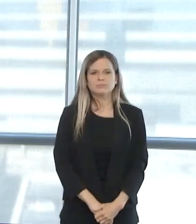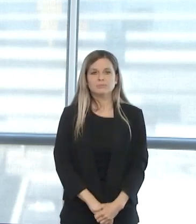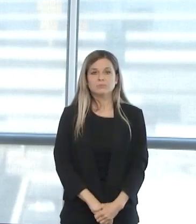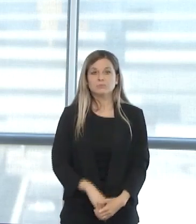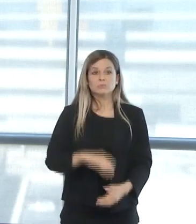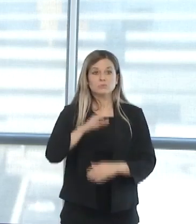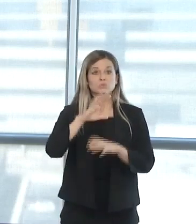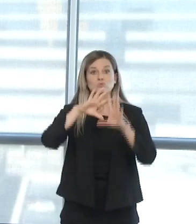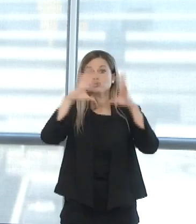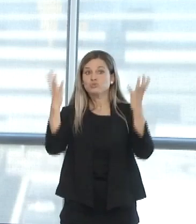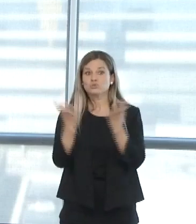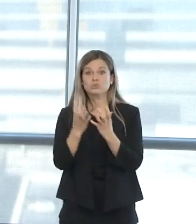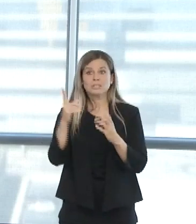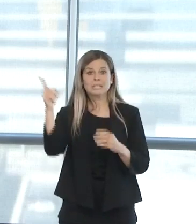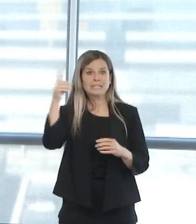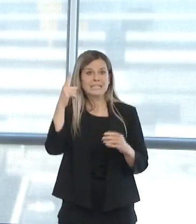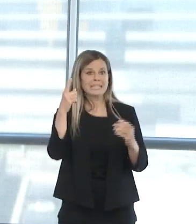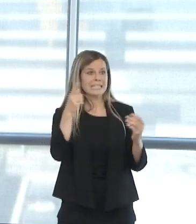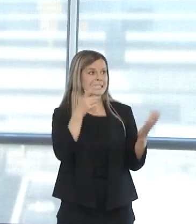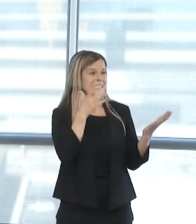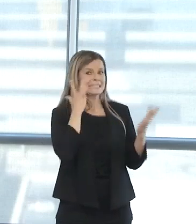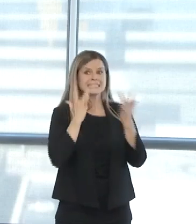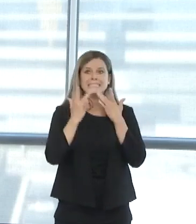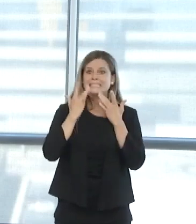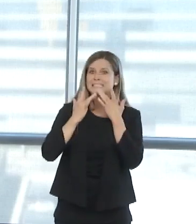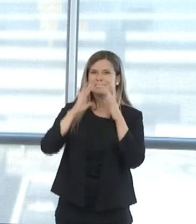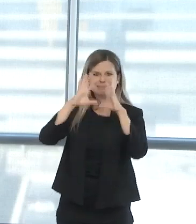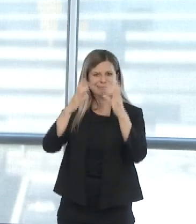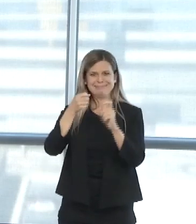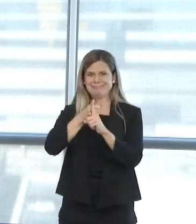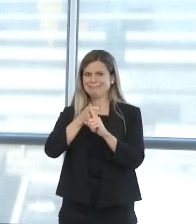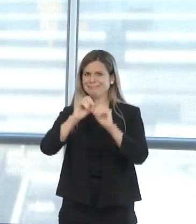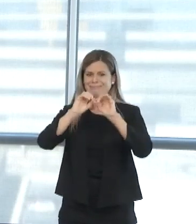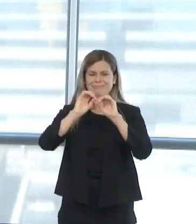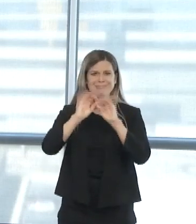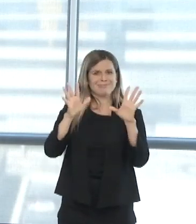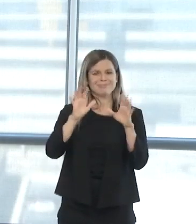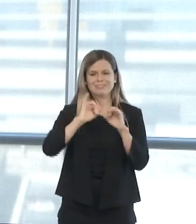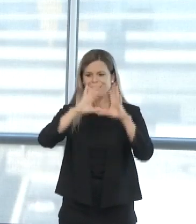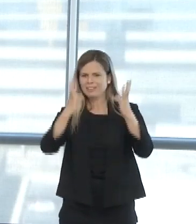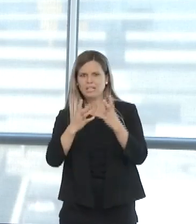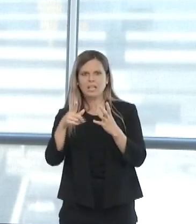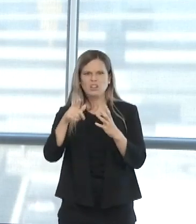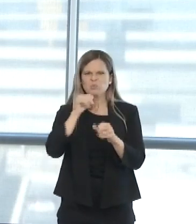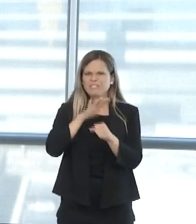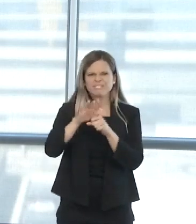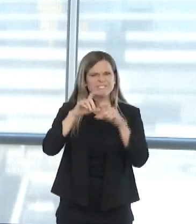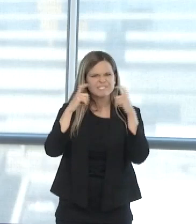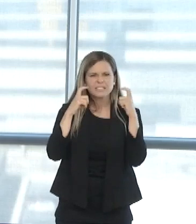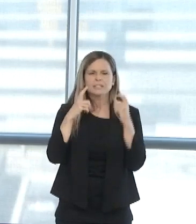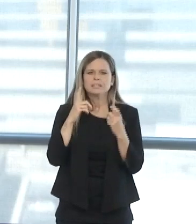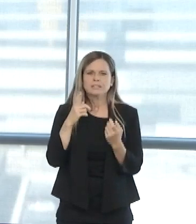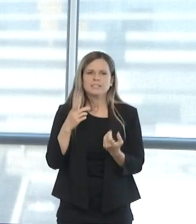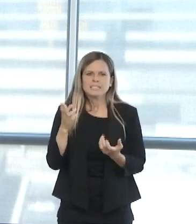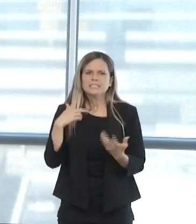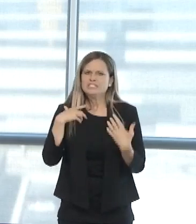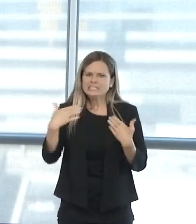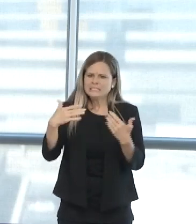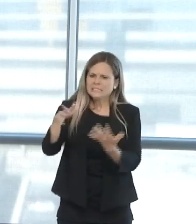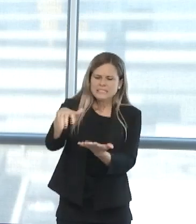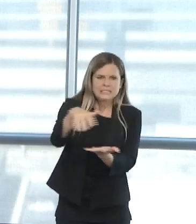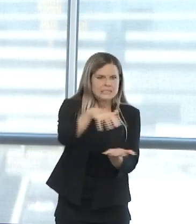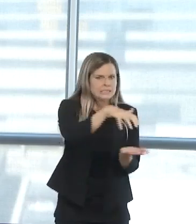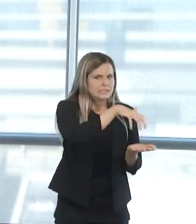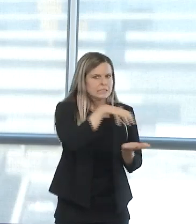continues to be uncertain and we are actively taking steps to secure more supplies. The